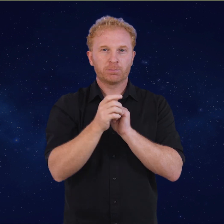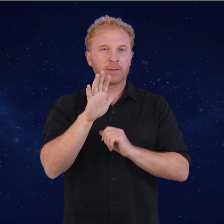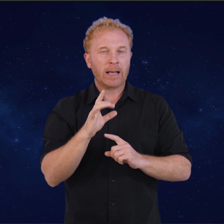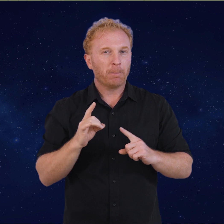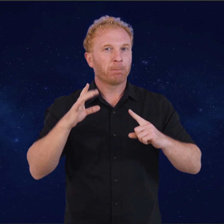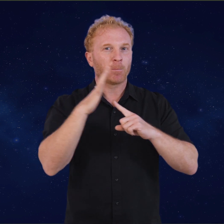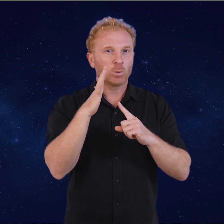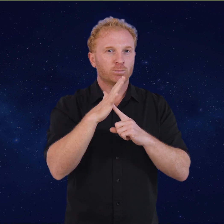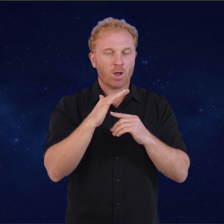treating you safely. And